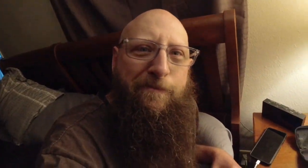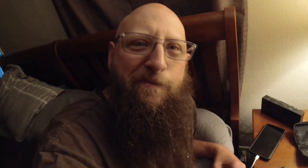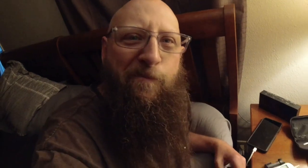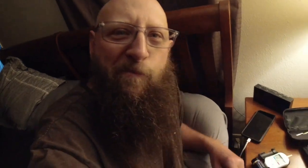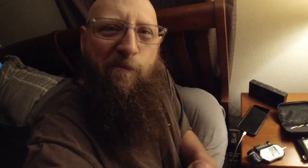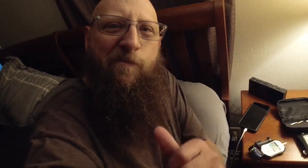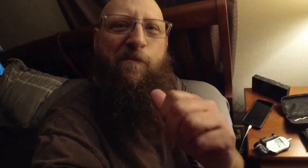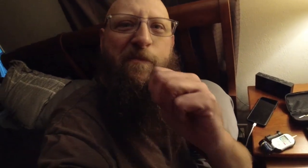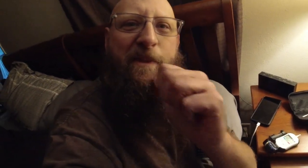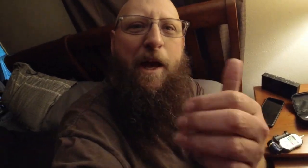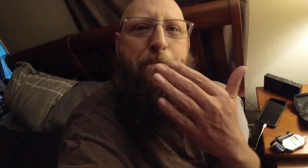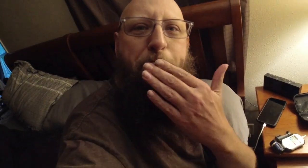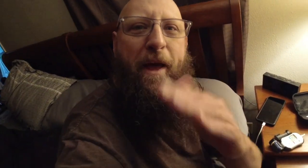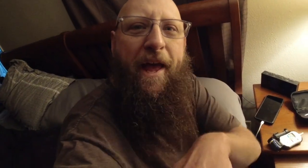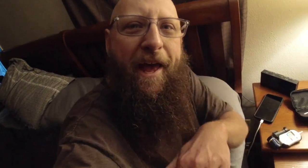not bad